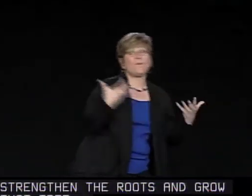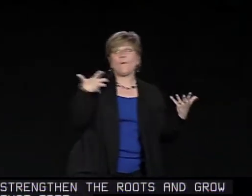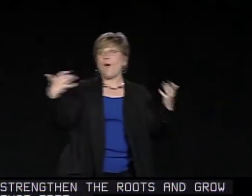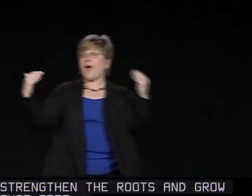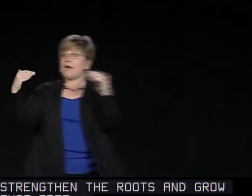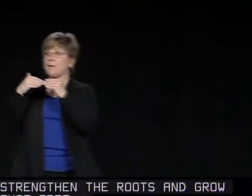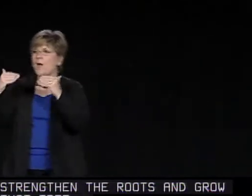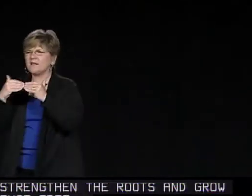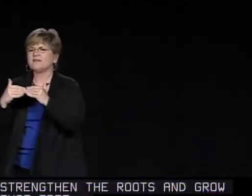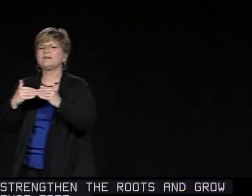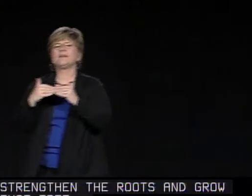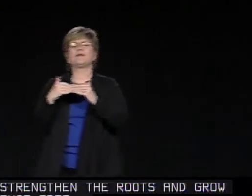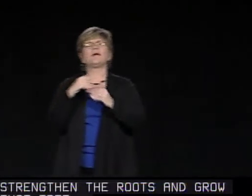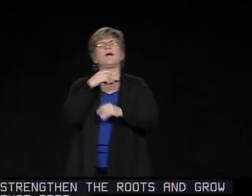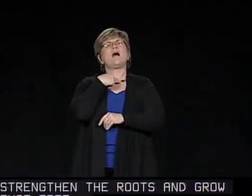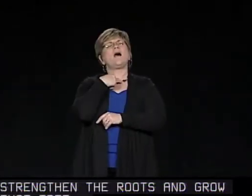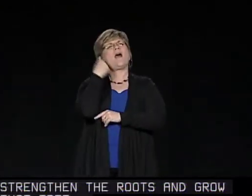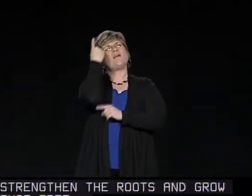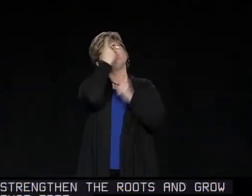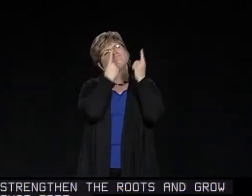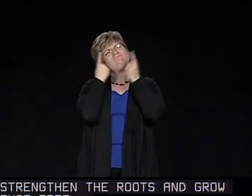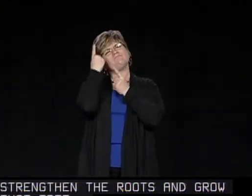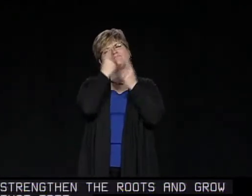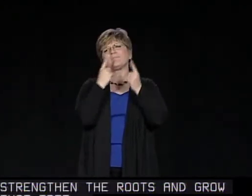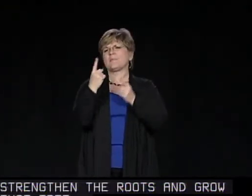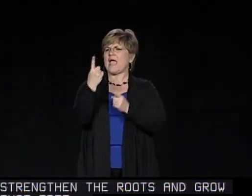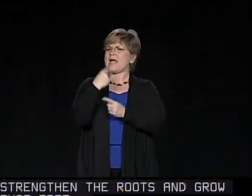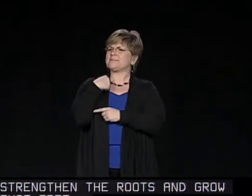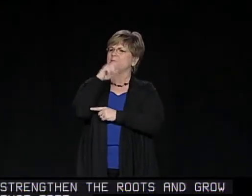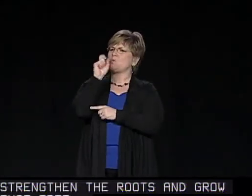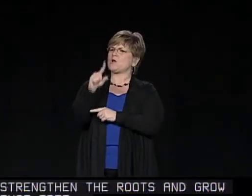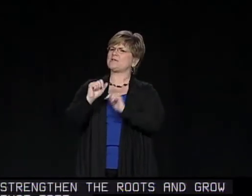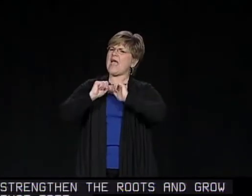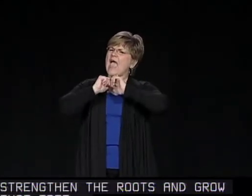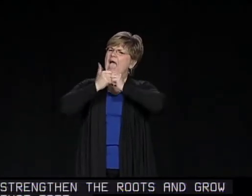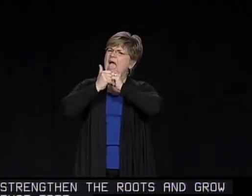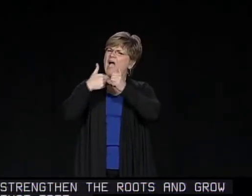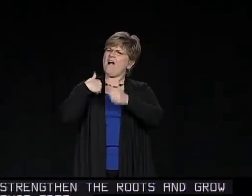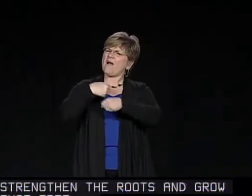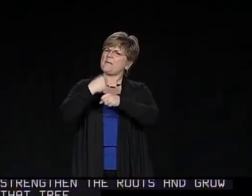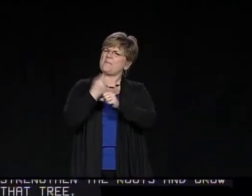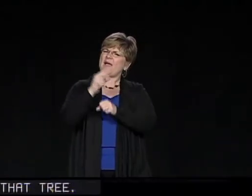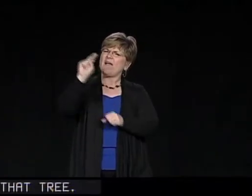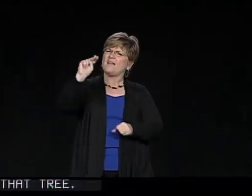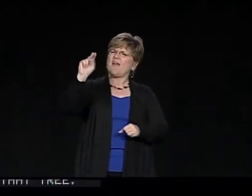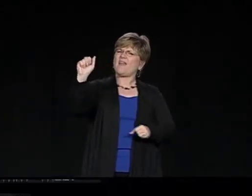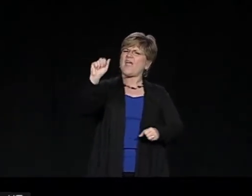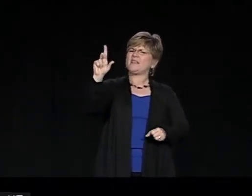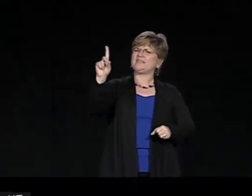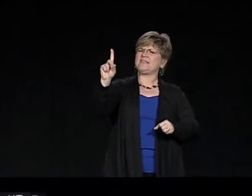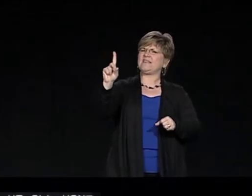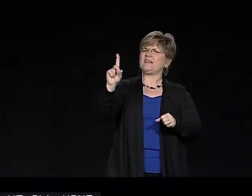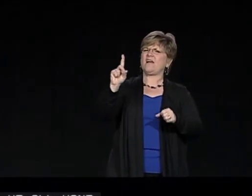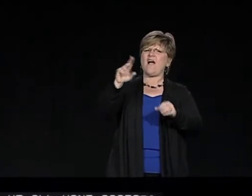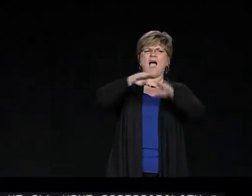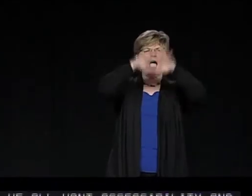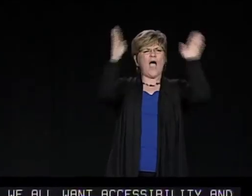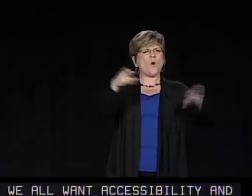We all want accessibility and equality. And that leads me to ask you a question. How do we make